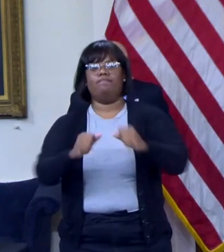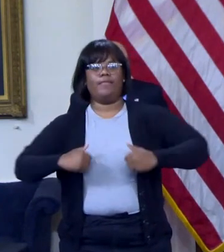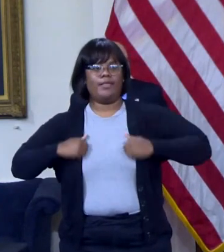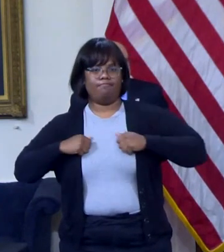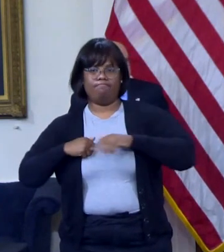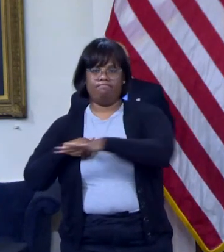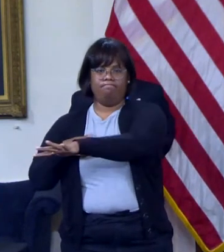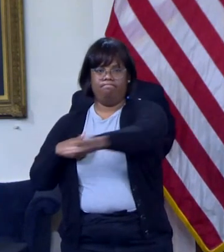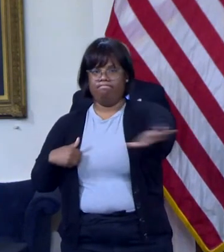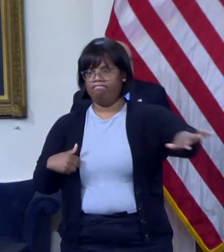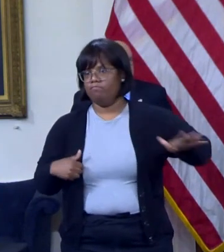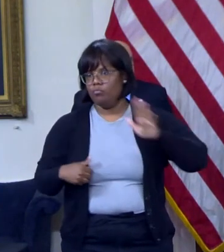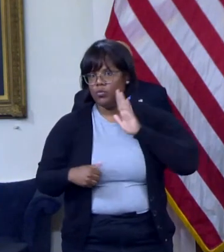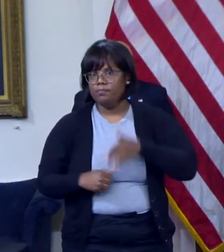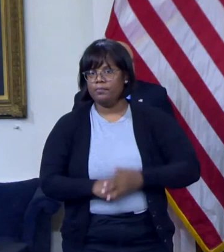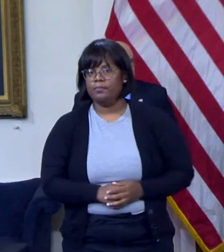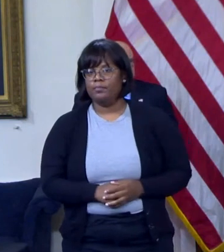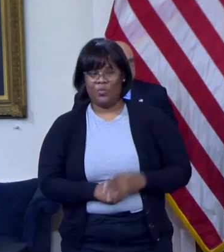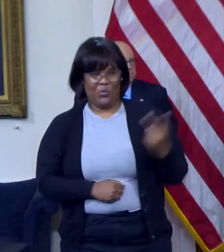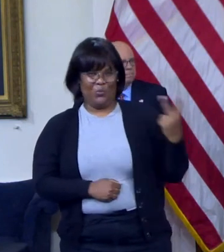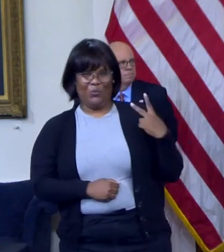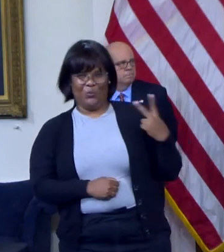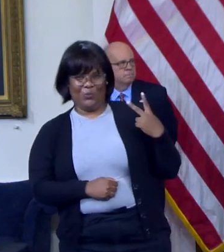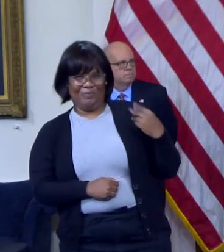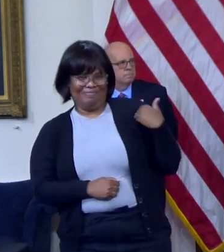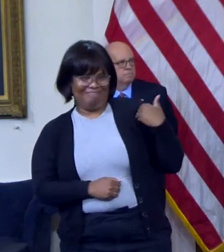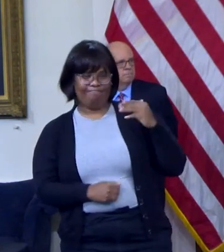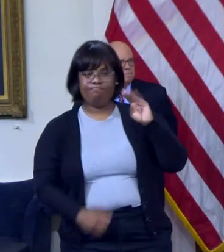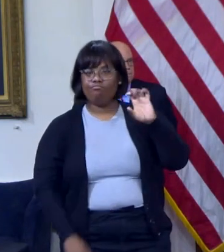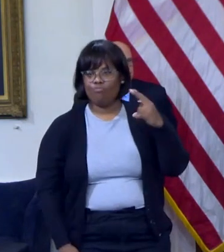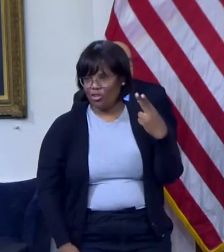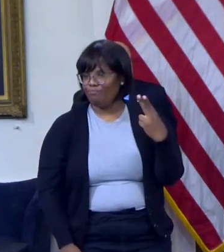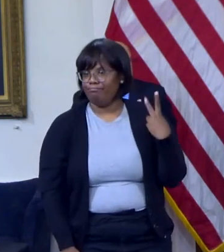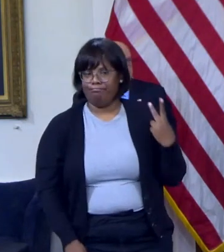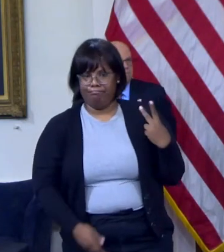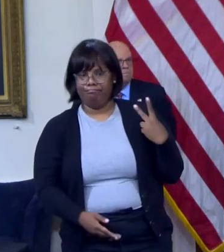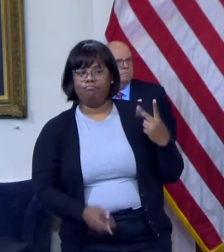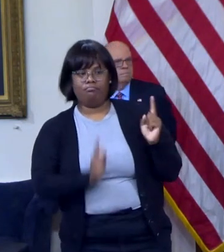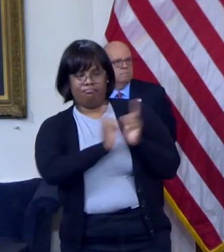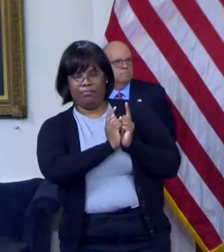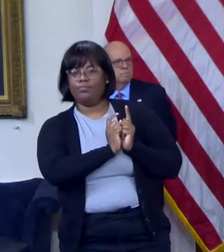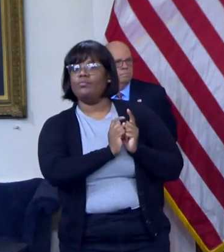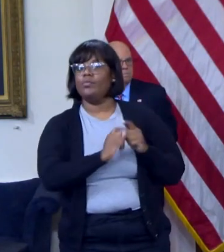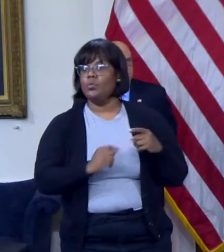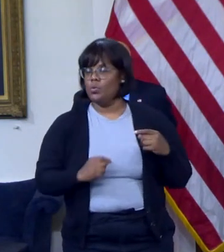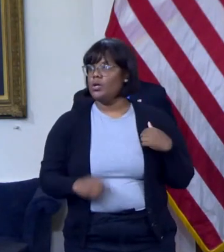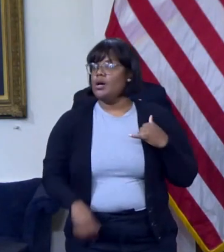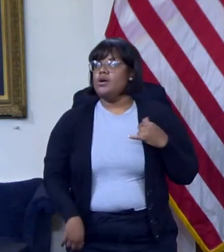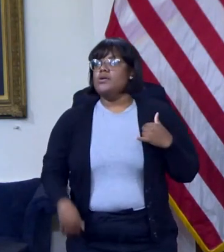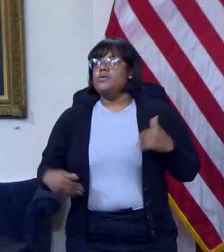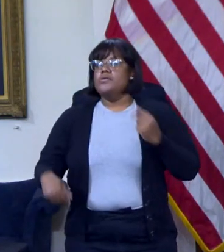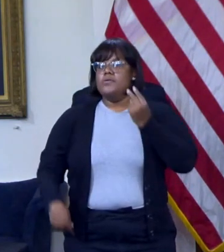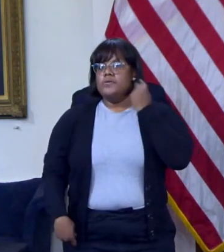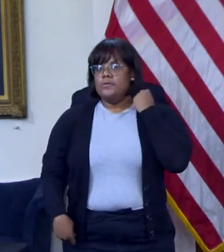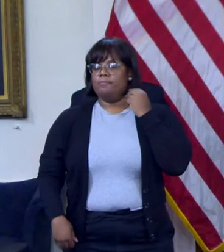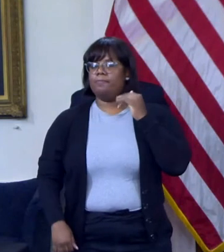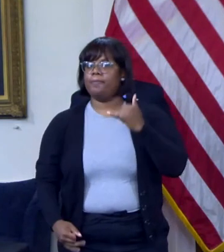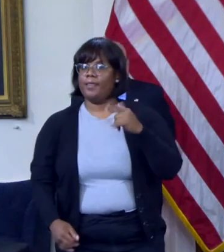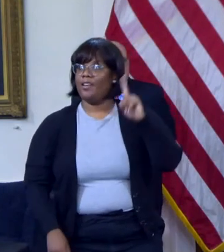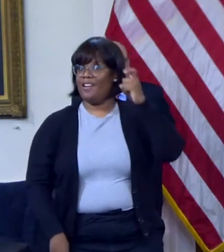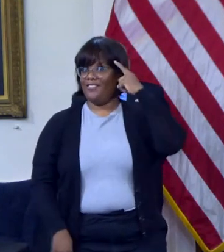in the early days of the pandemic in March, Governor Hogan's pattern of leadership